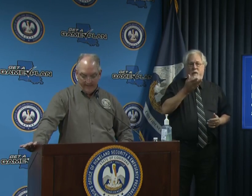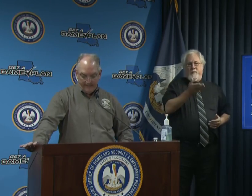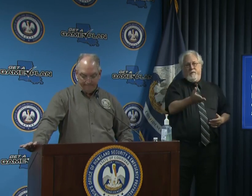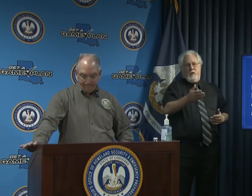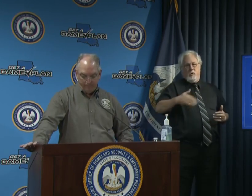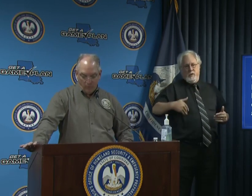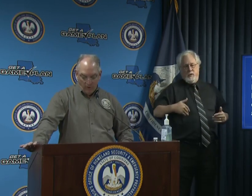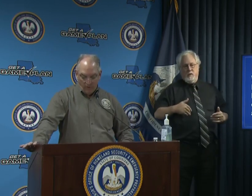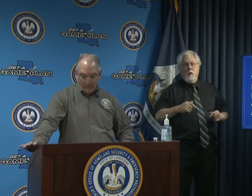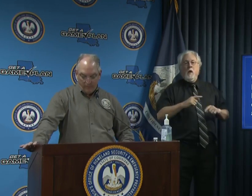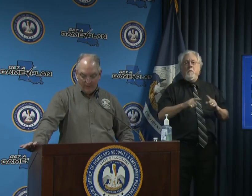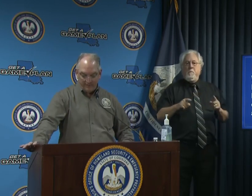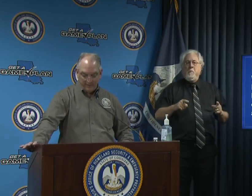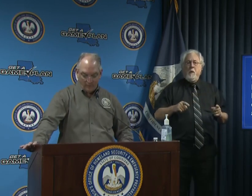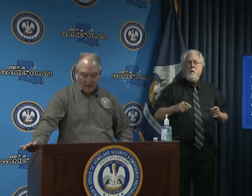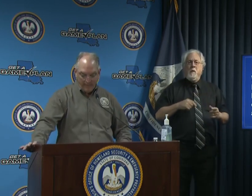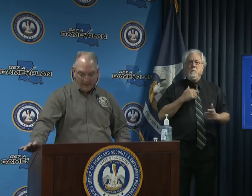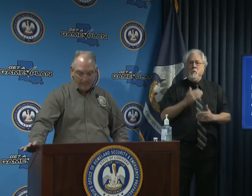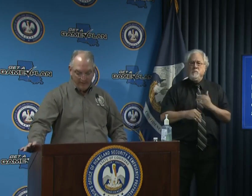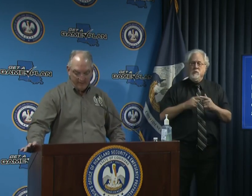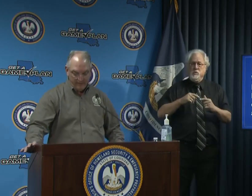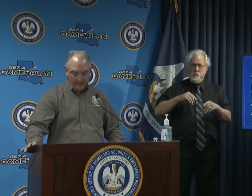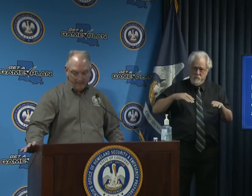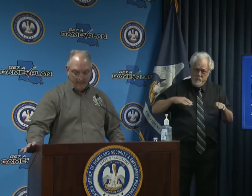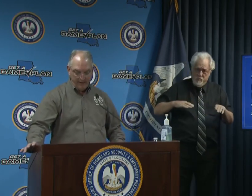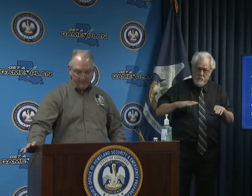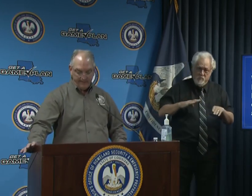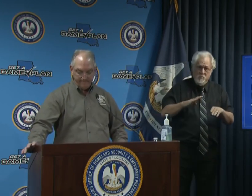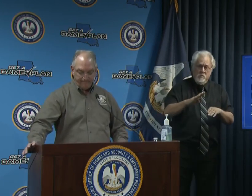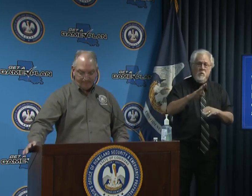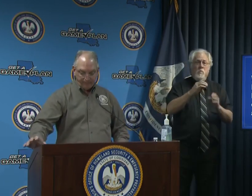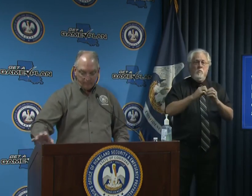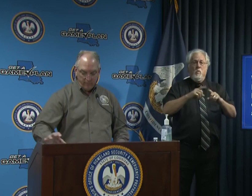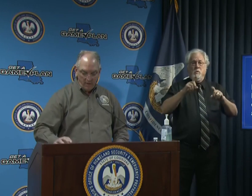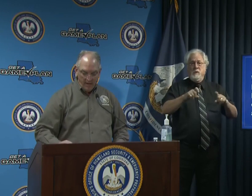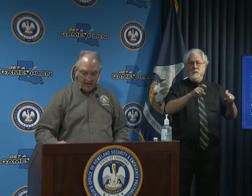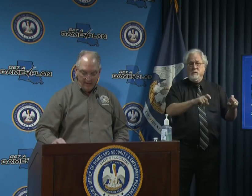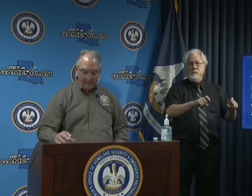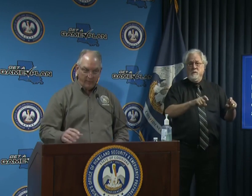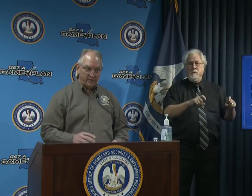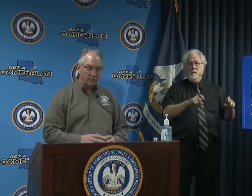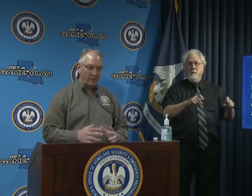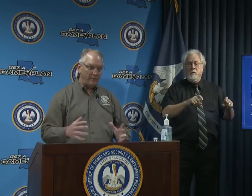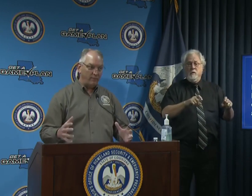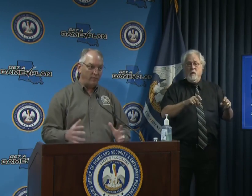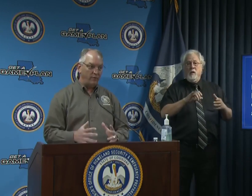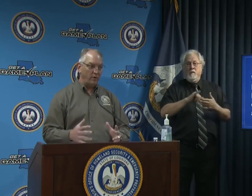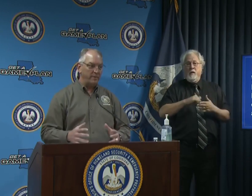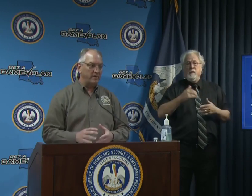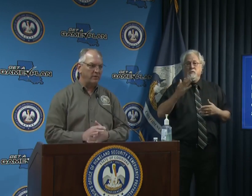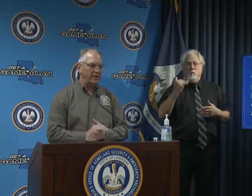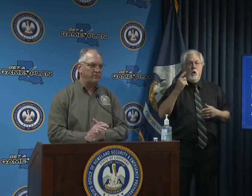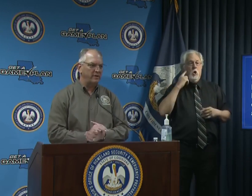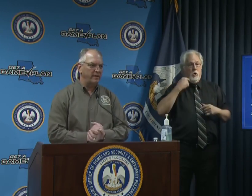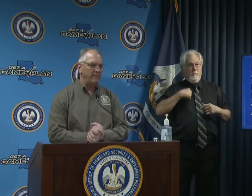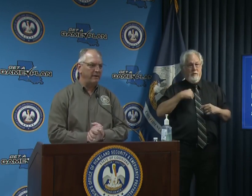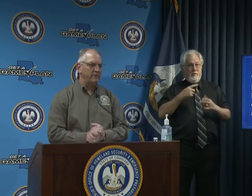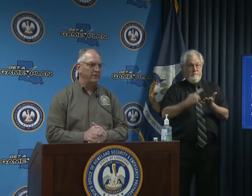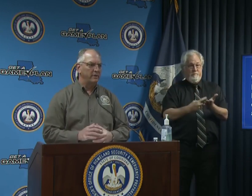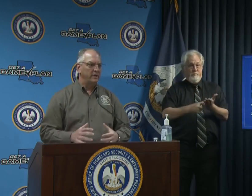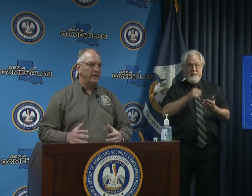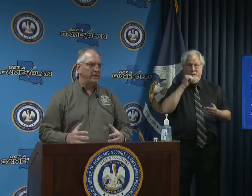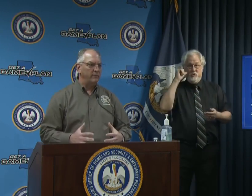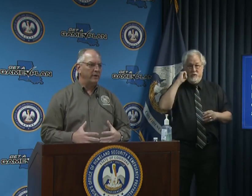um but we are in the process of ramping up our testing capacity uh which is well you heard me talk yesterday